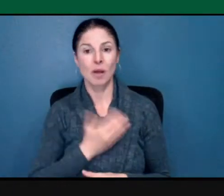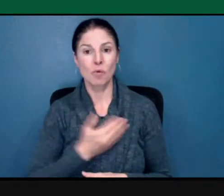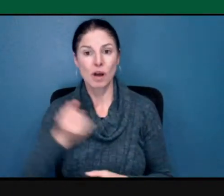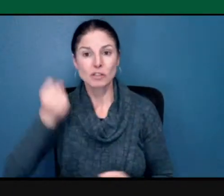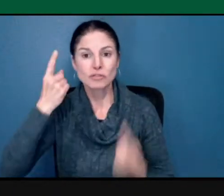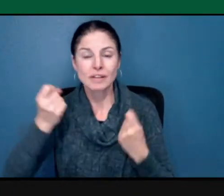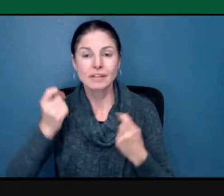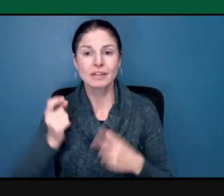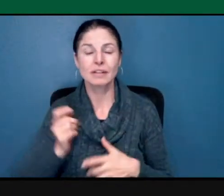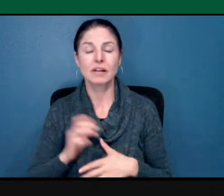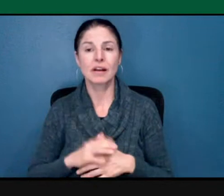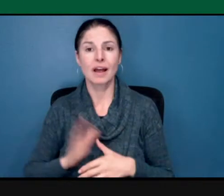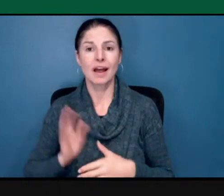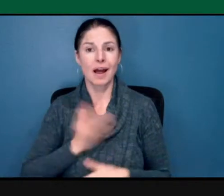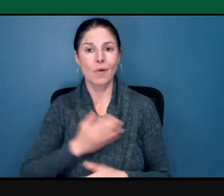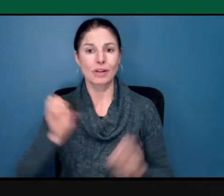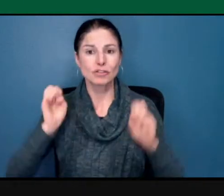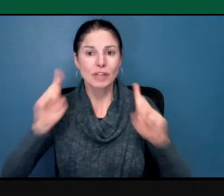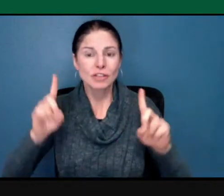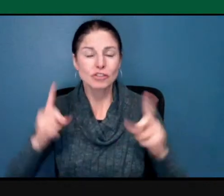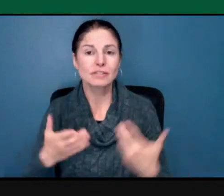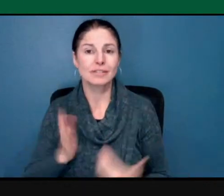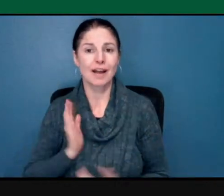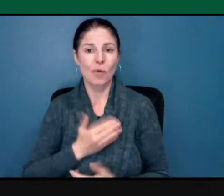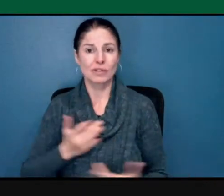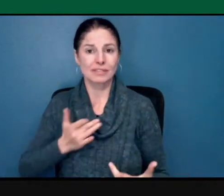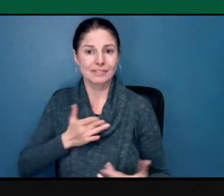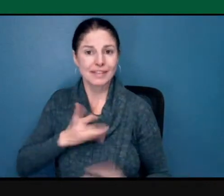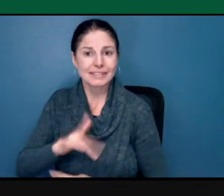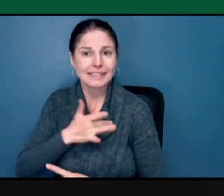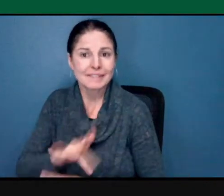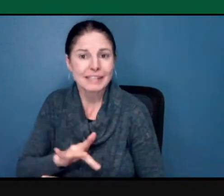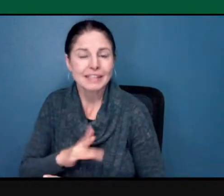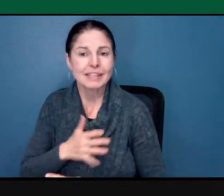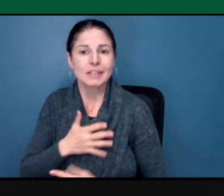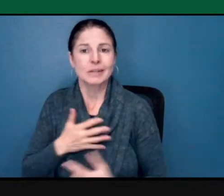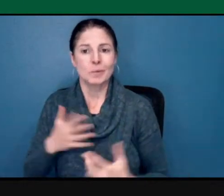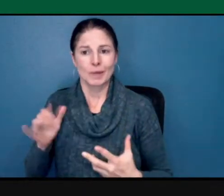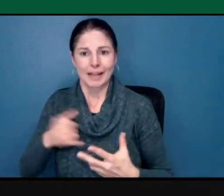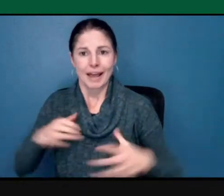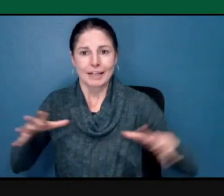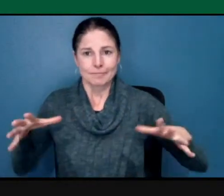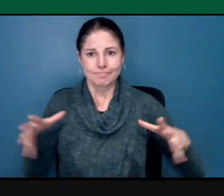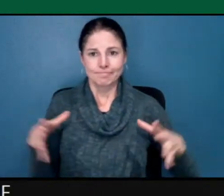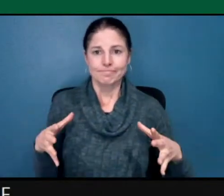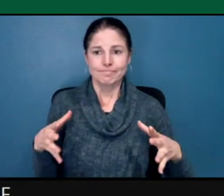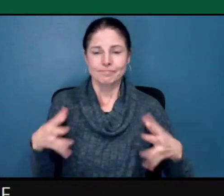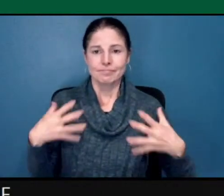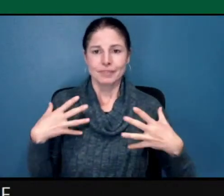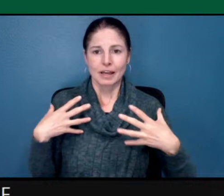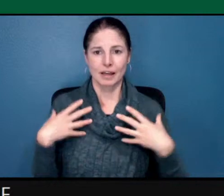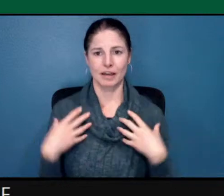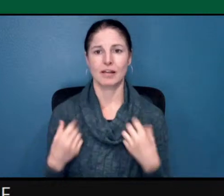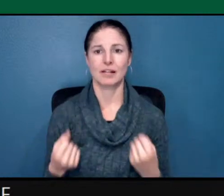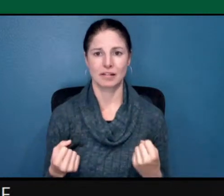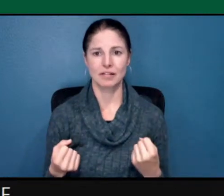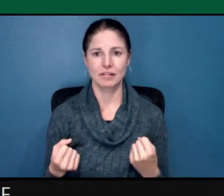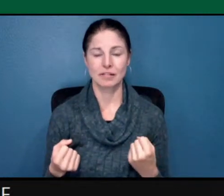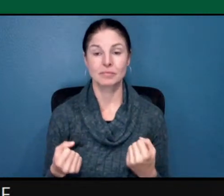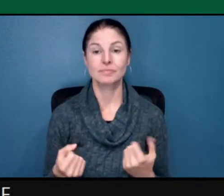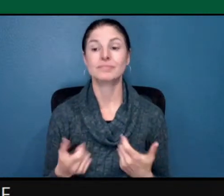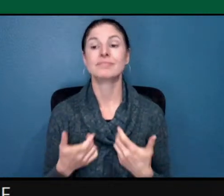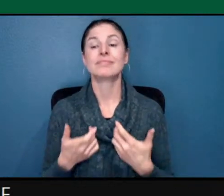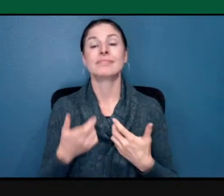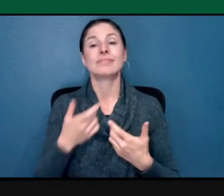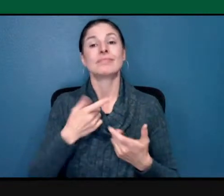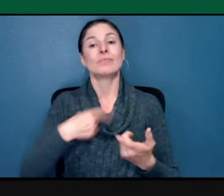to come to a place of healing. And finally, it is only once we have built these